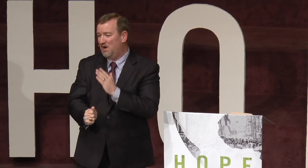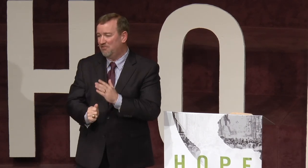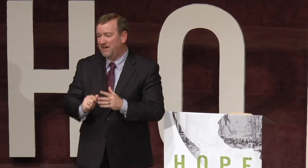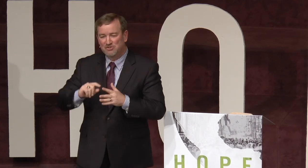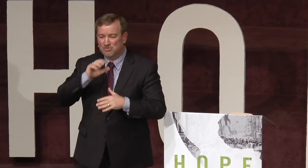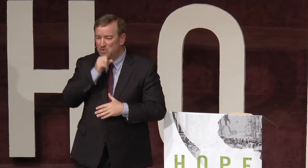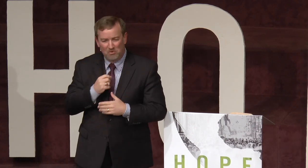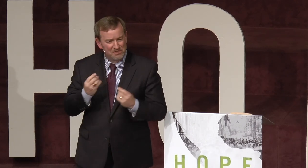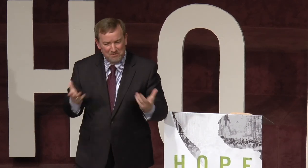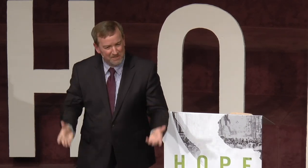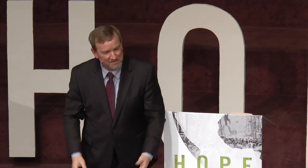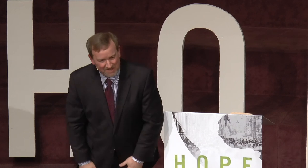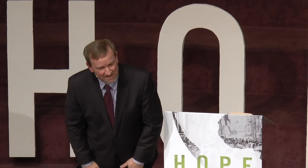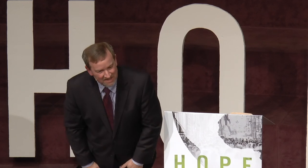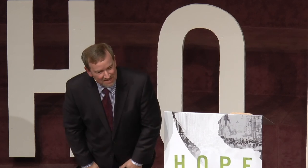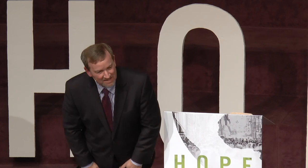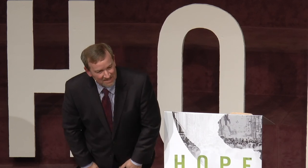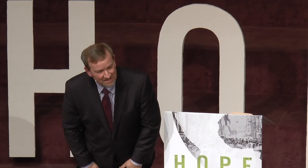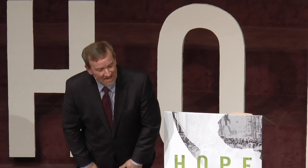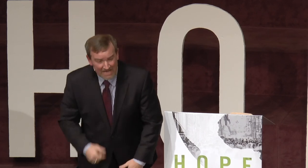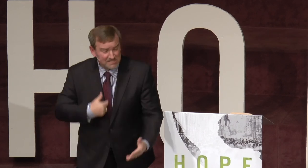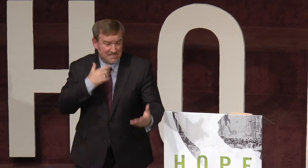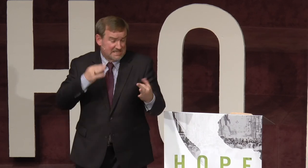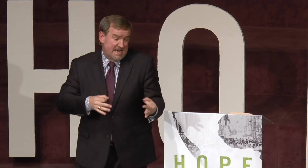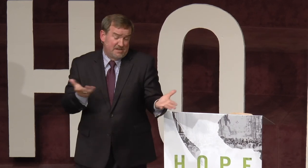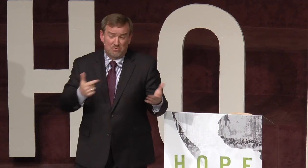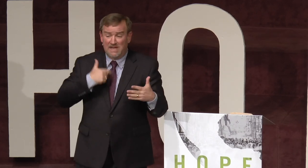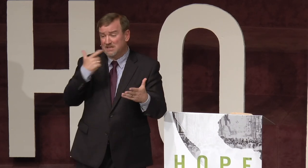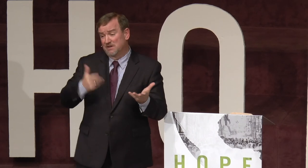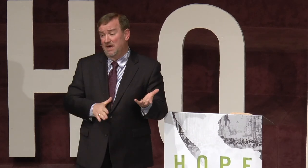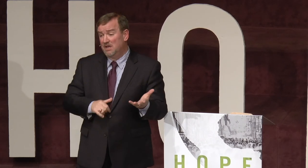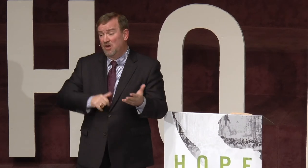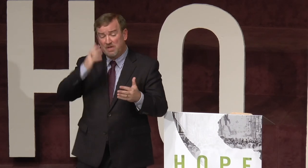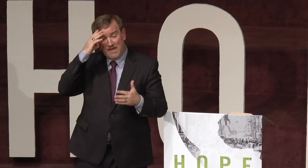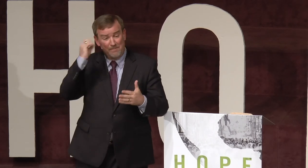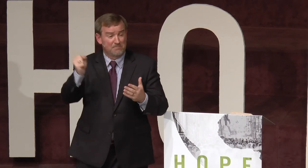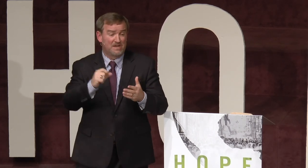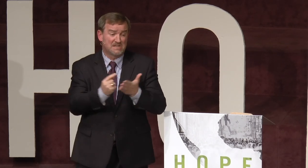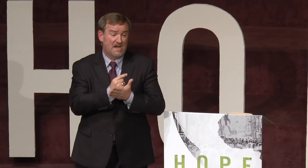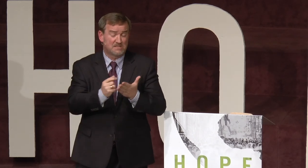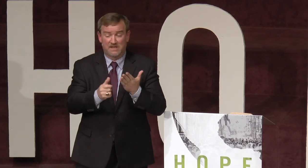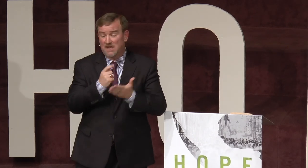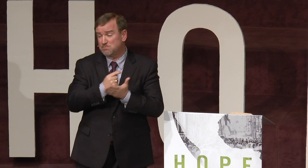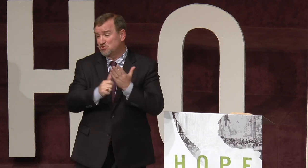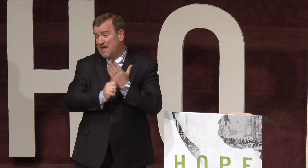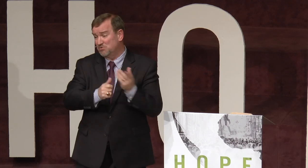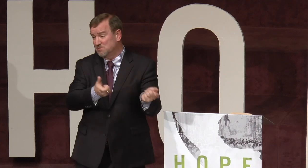qualified, you're too old to do anything. I just decide, here's what I tell God. Okay, I memorized a gospel track. Would you